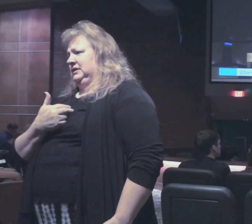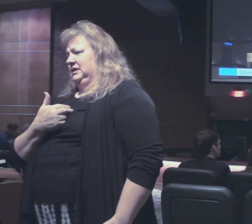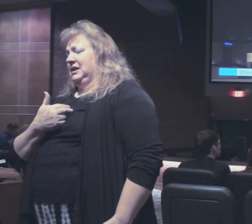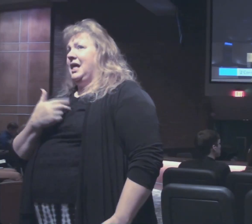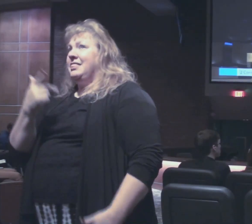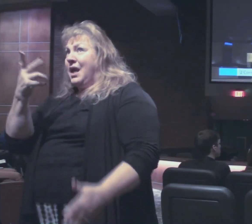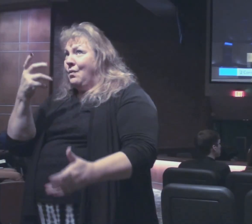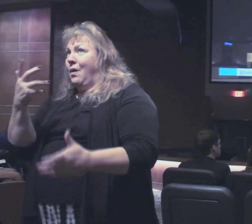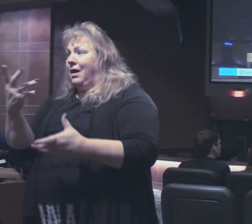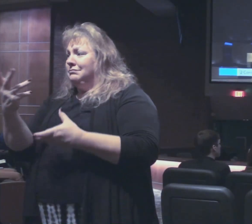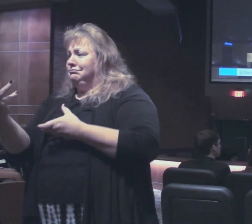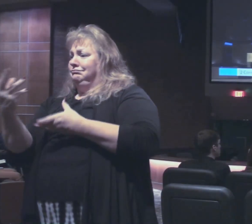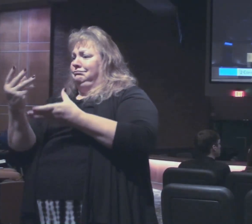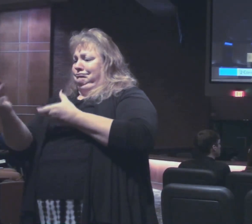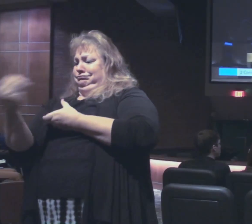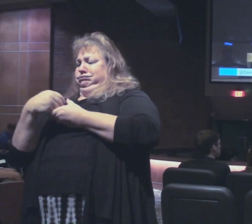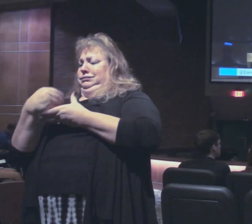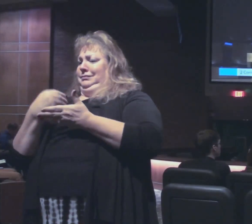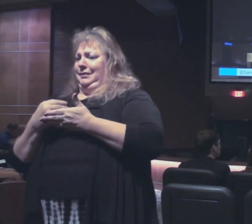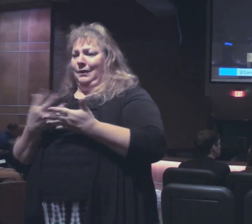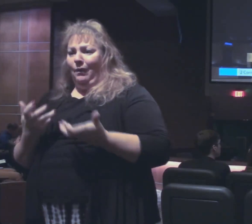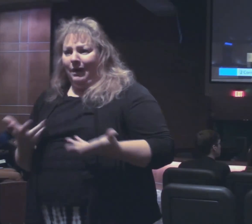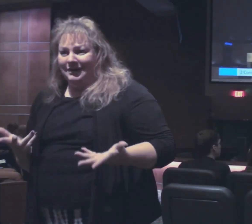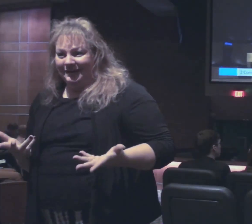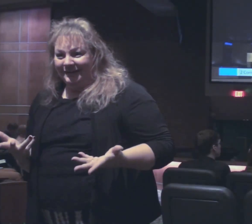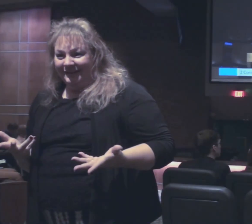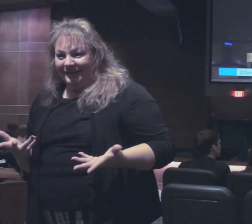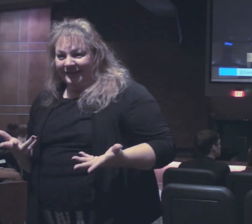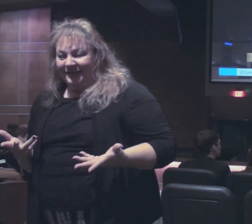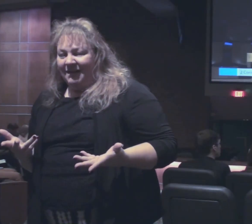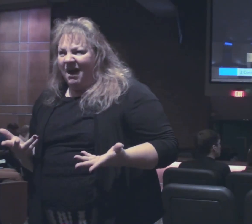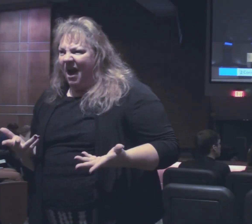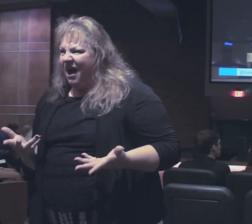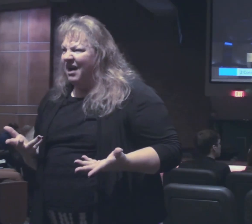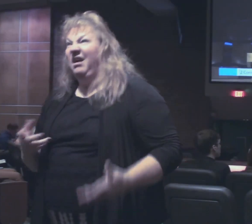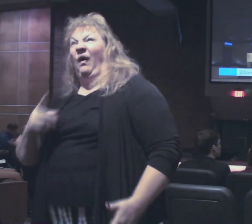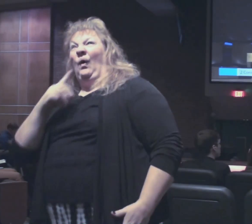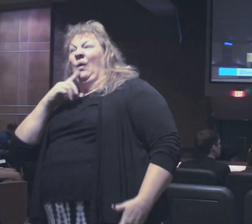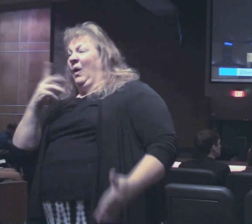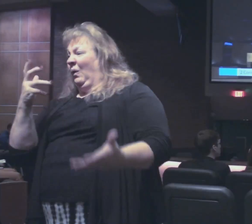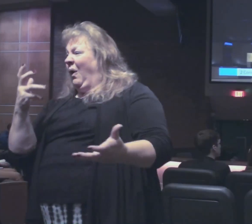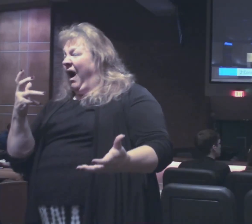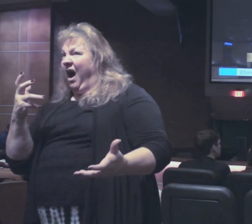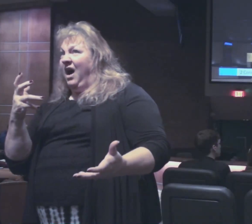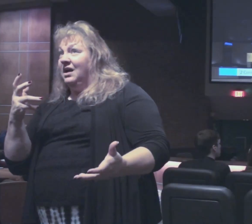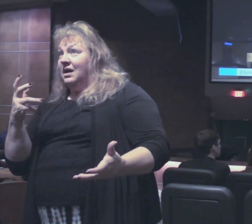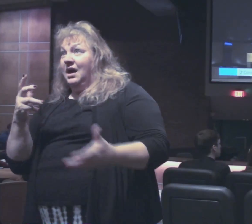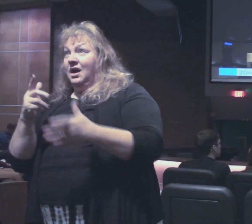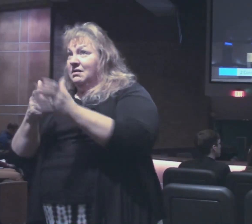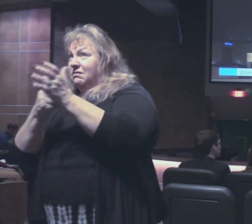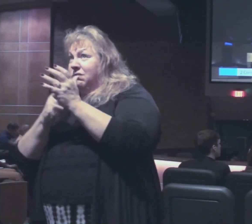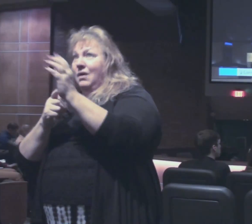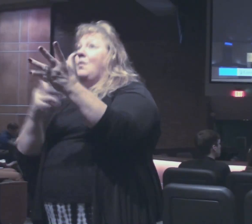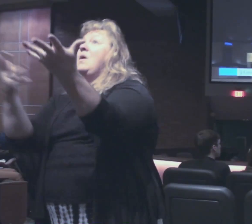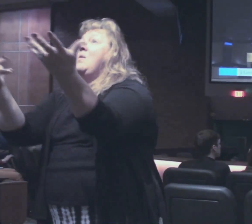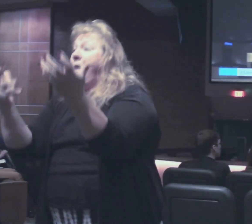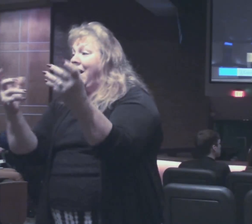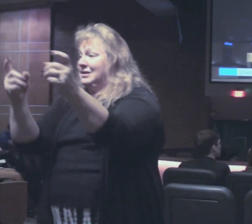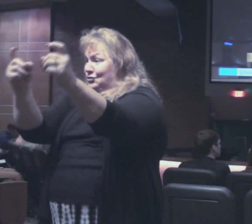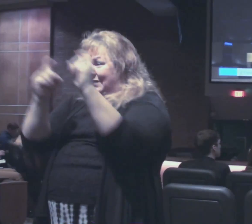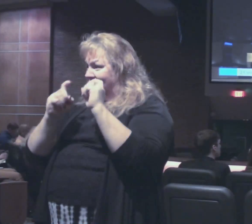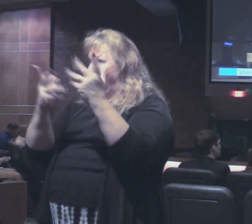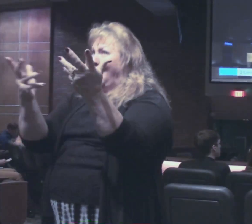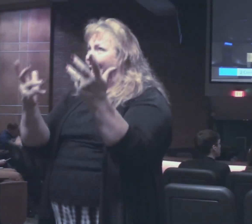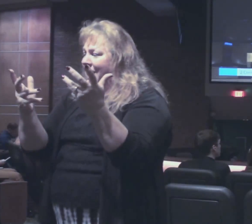For this privilege to give. I mean, we really want to do it. There's no compulsion here. We want to.